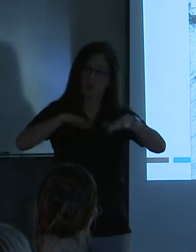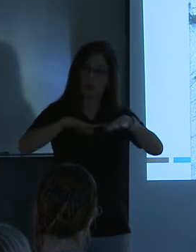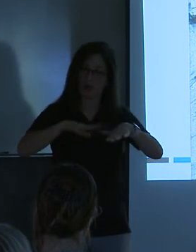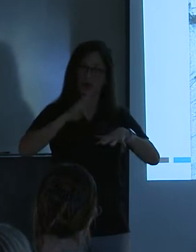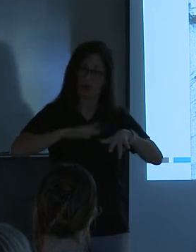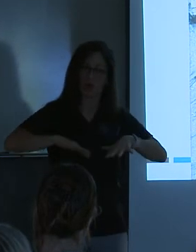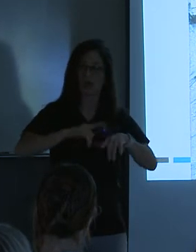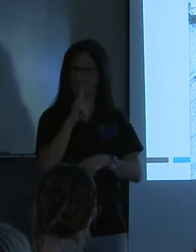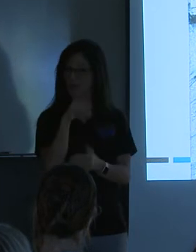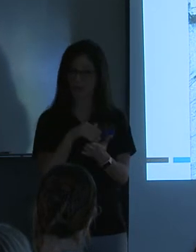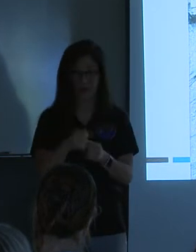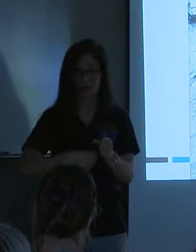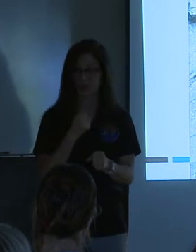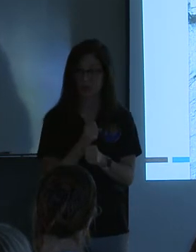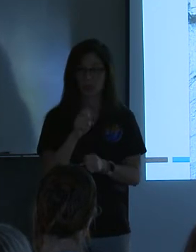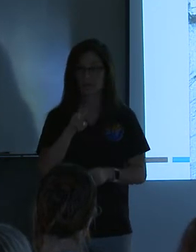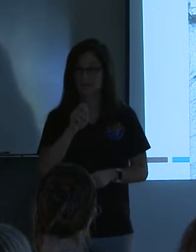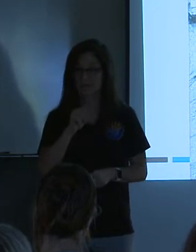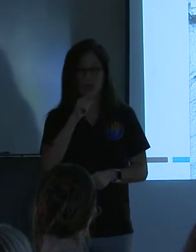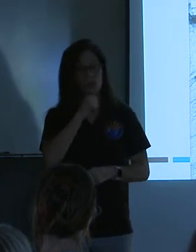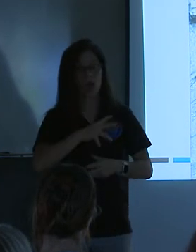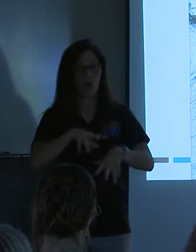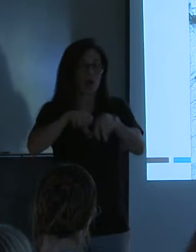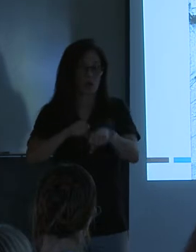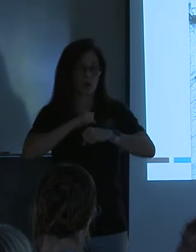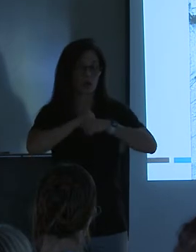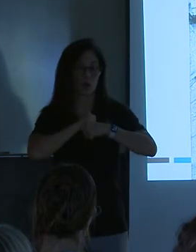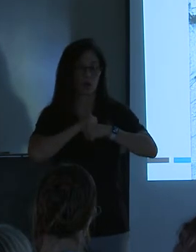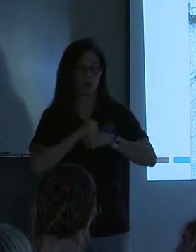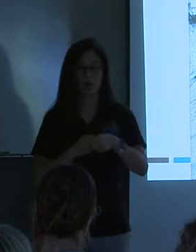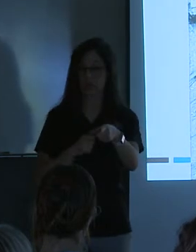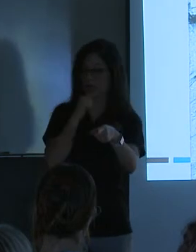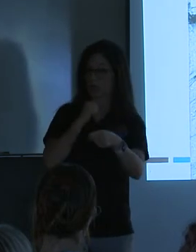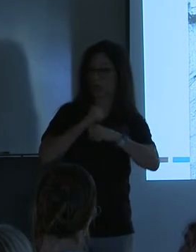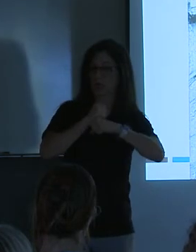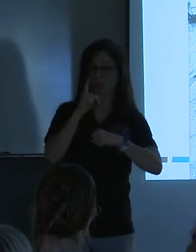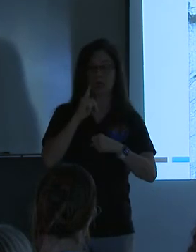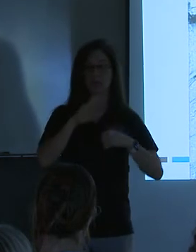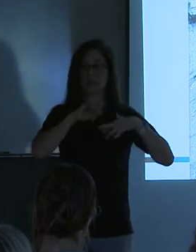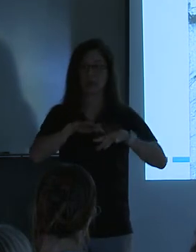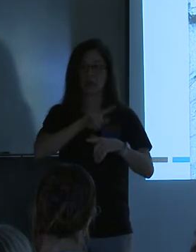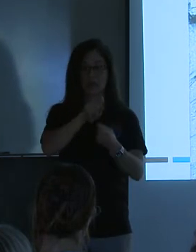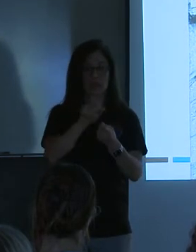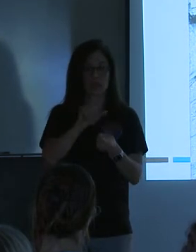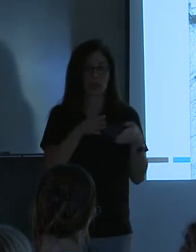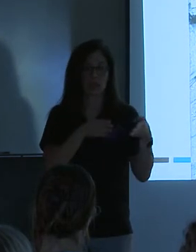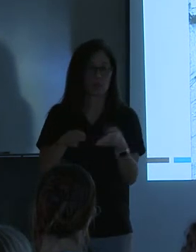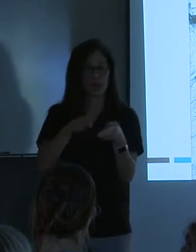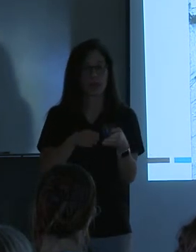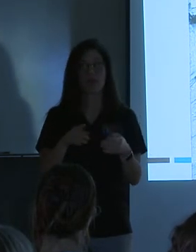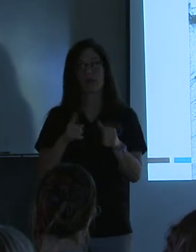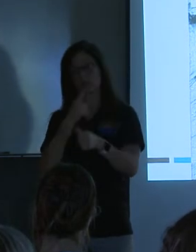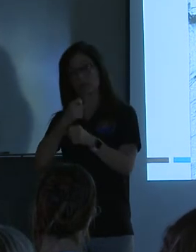And this is a 1,000-year event. It's not going to contain it. It didn't contain the it flowed exactly the same way they did the